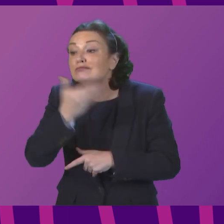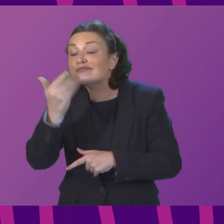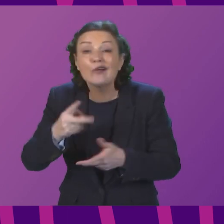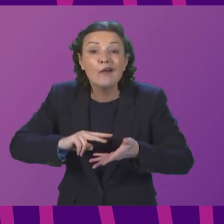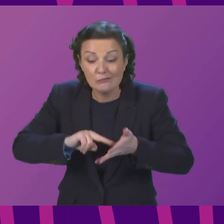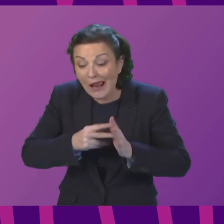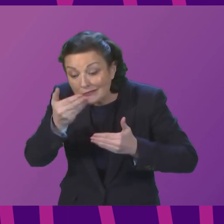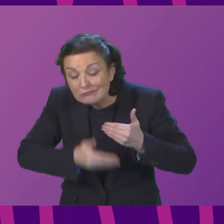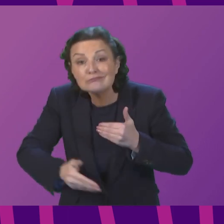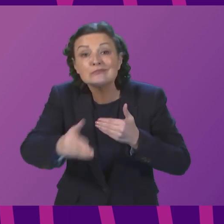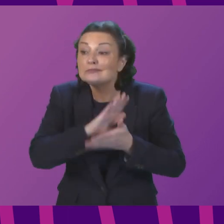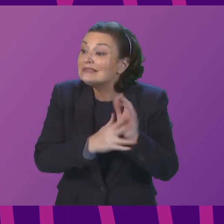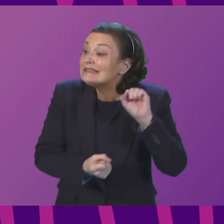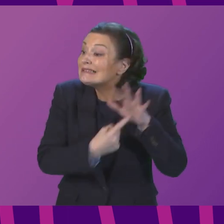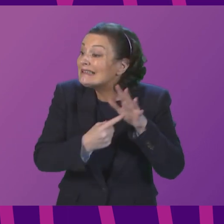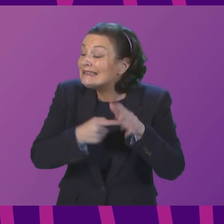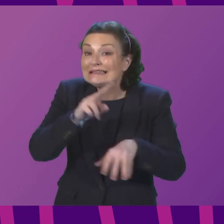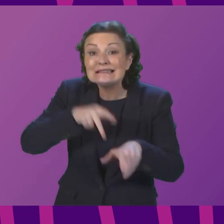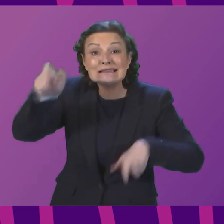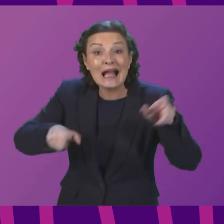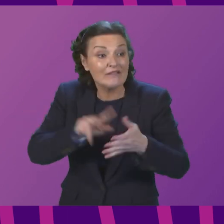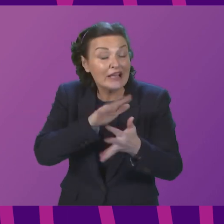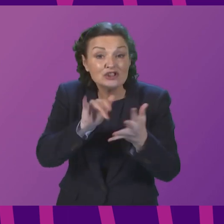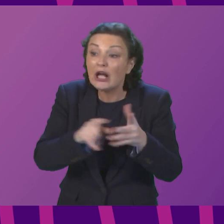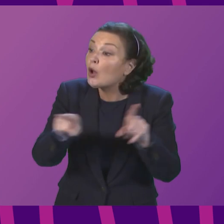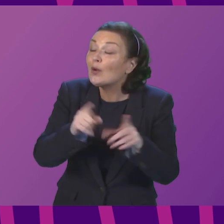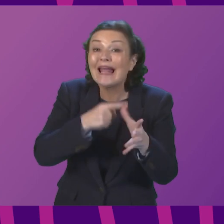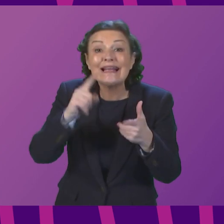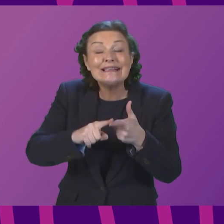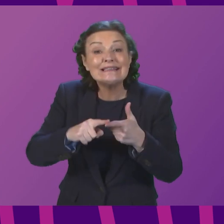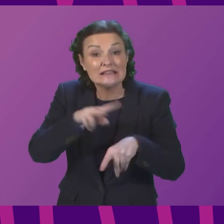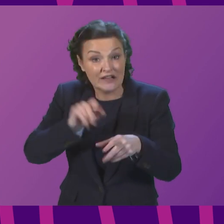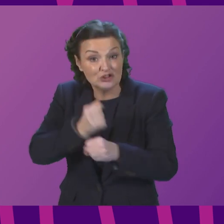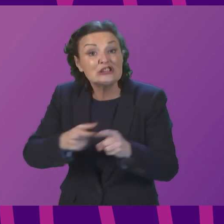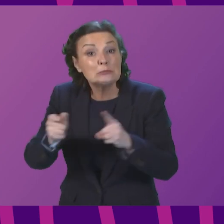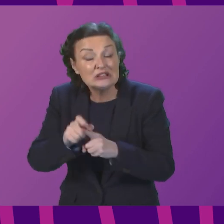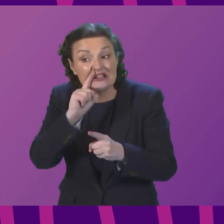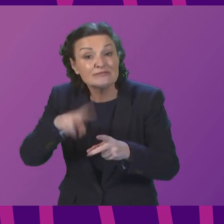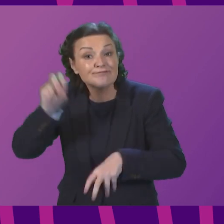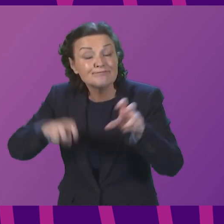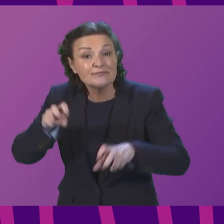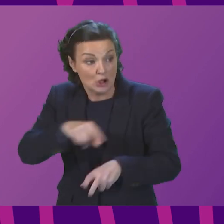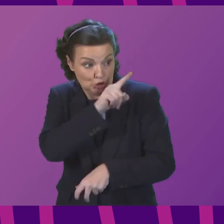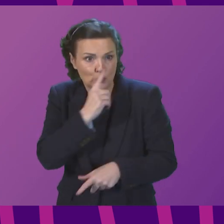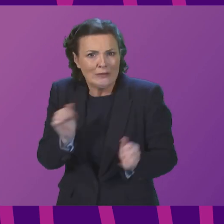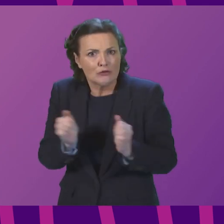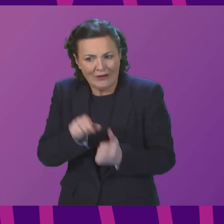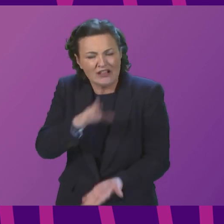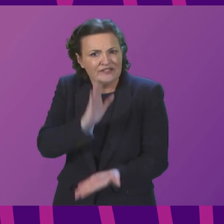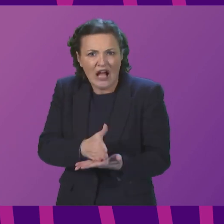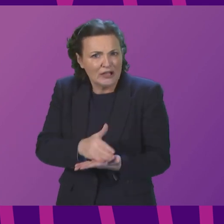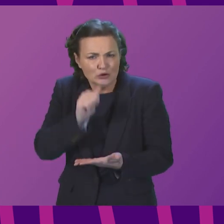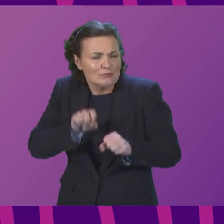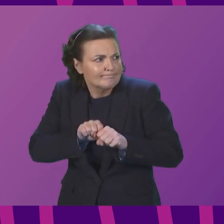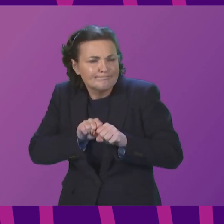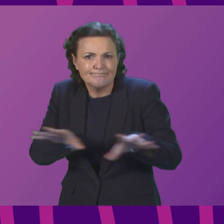resulted in key personnel shortages across the NHS, including A&E staff and GPs, she would conclude that this is fact, not spreading